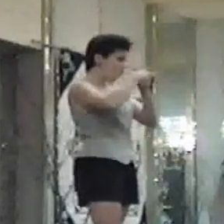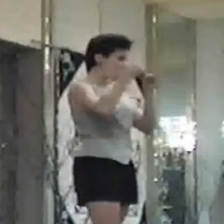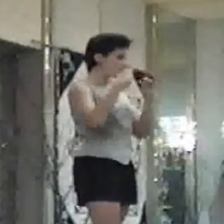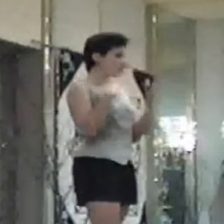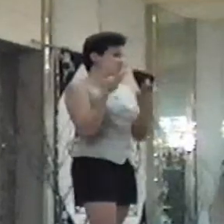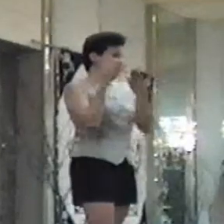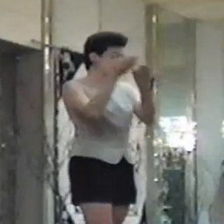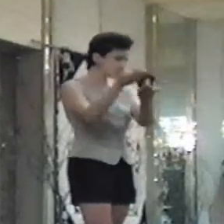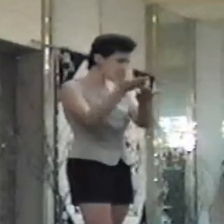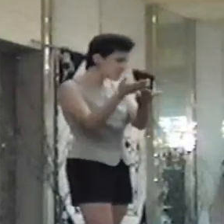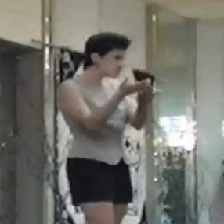ideas for stories.